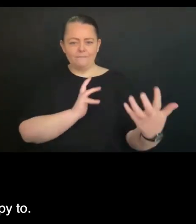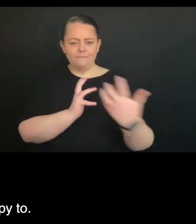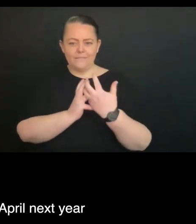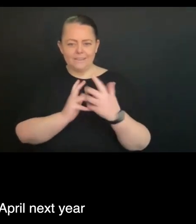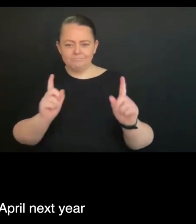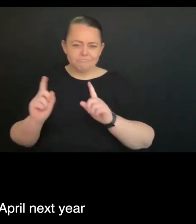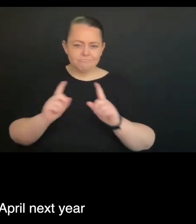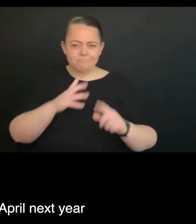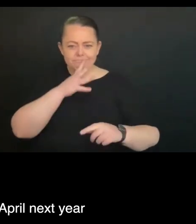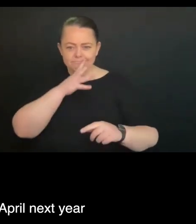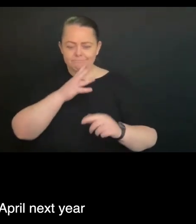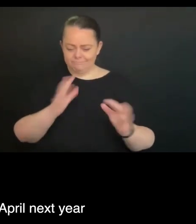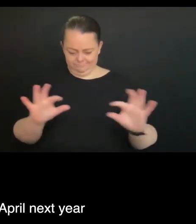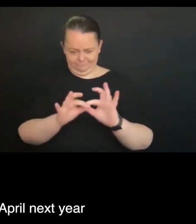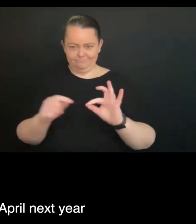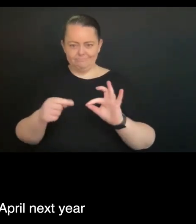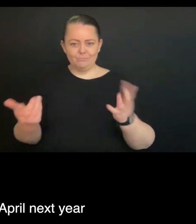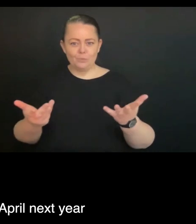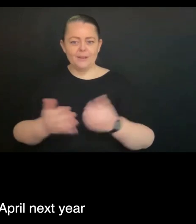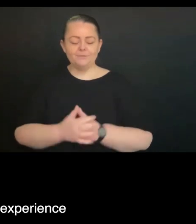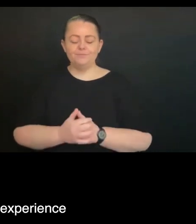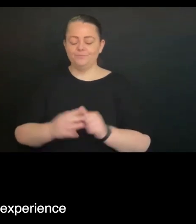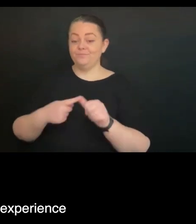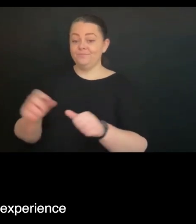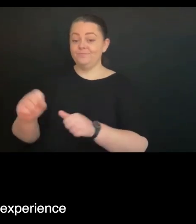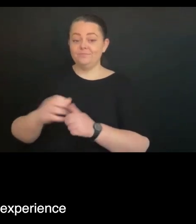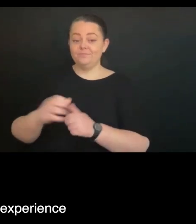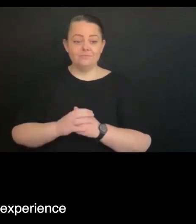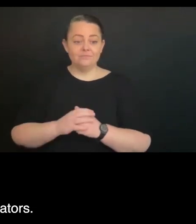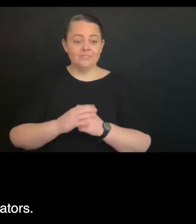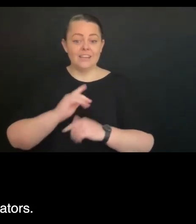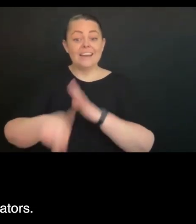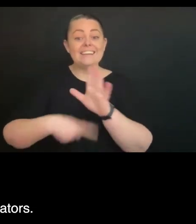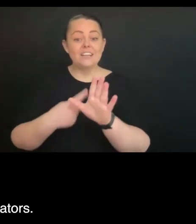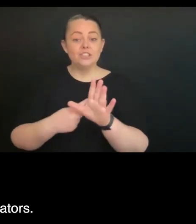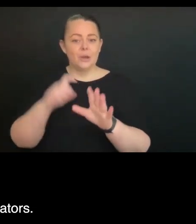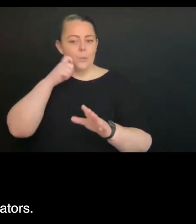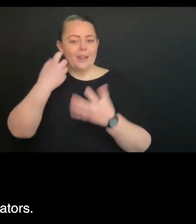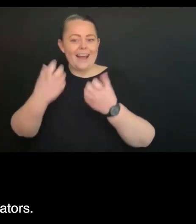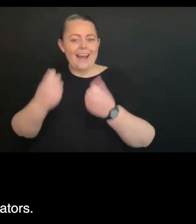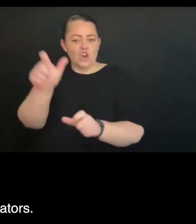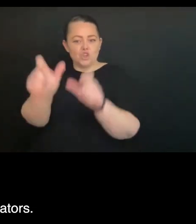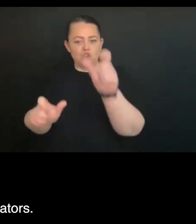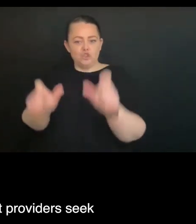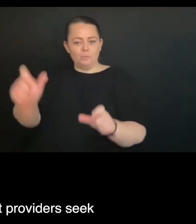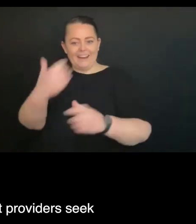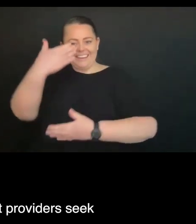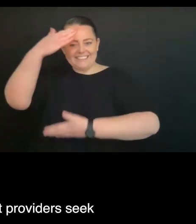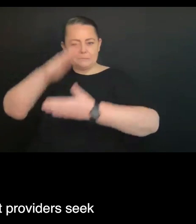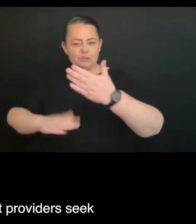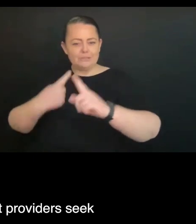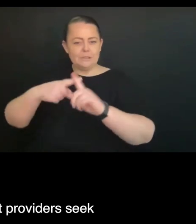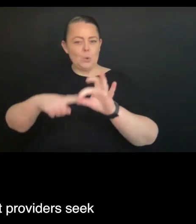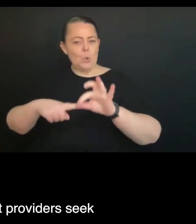happy to. So as you're all aware, so from April next year, there will be new consumer experience and quality of life indicators. And